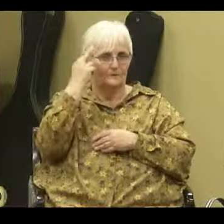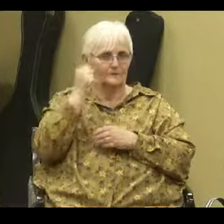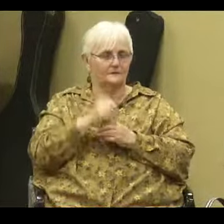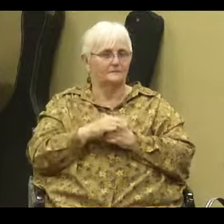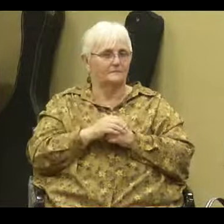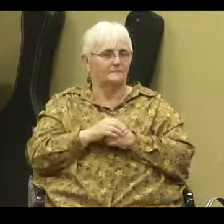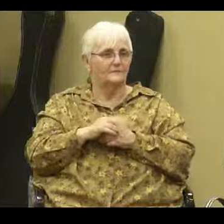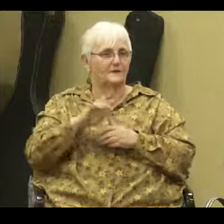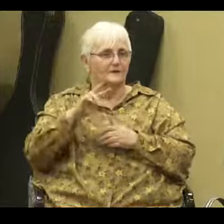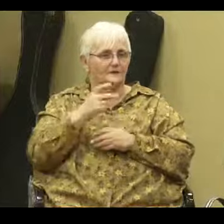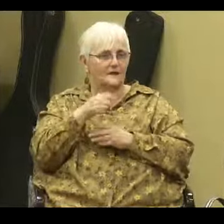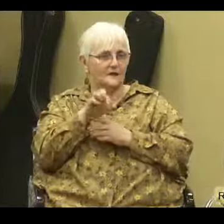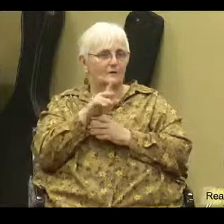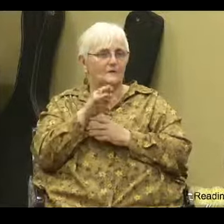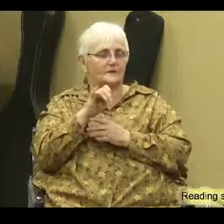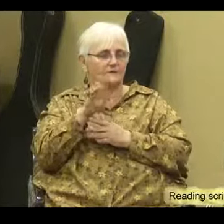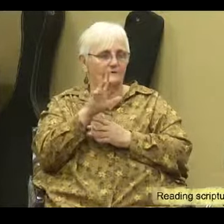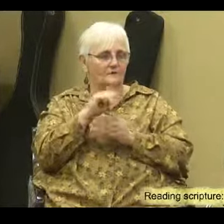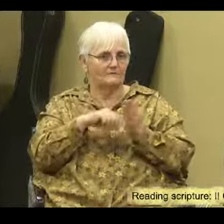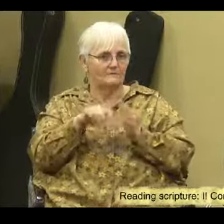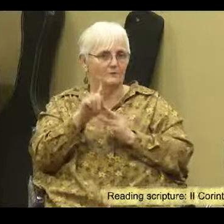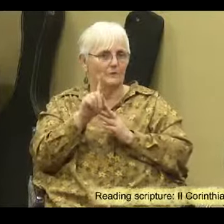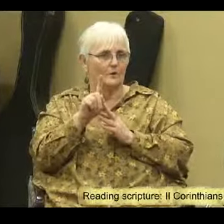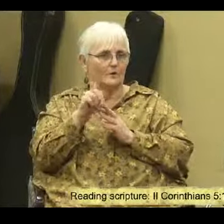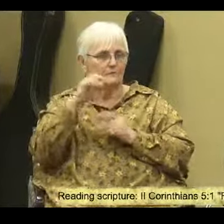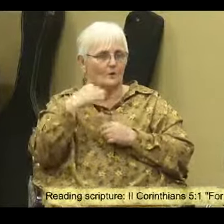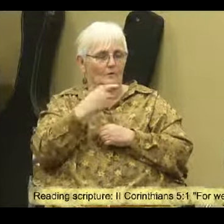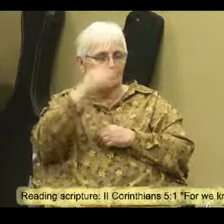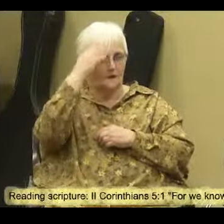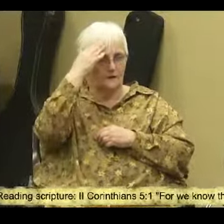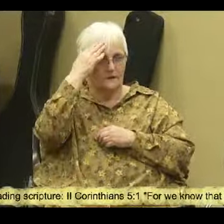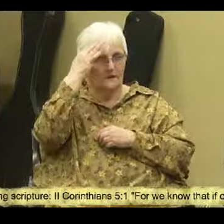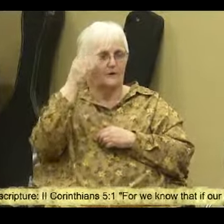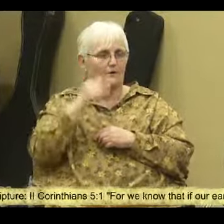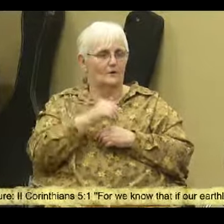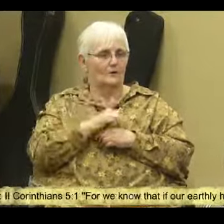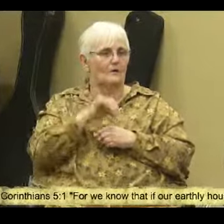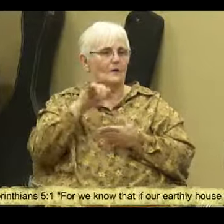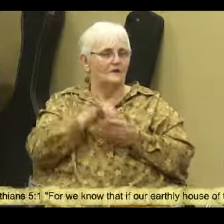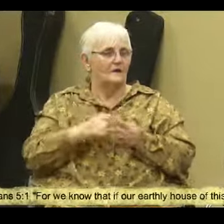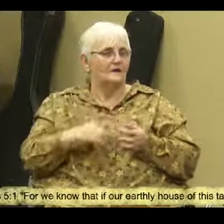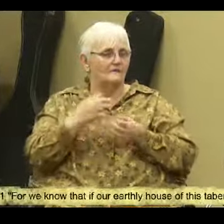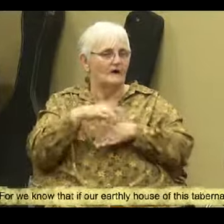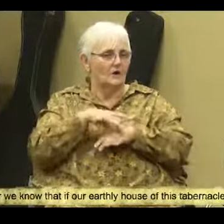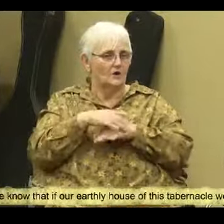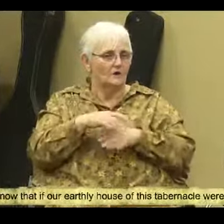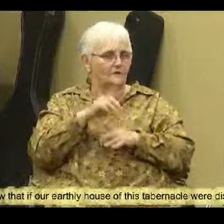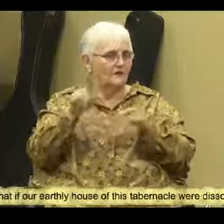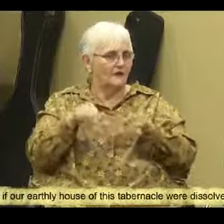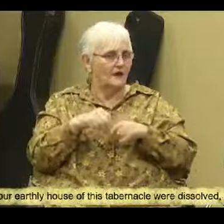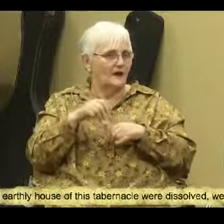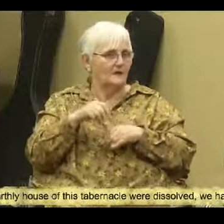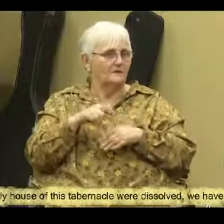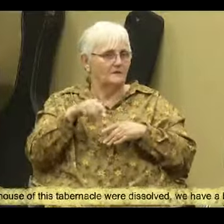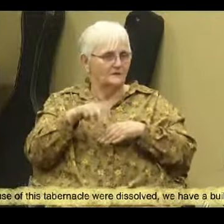2 Corinthians 5.1 For we know that if our earthly house, this tent, is destroyed,